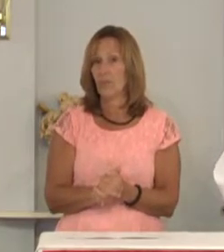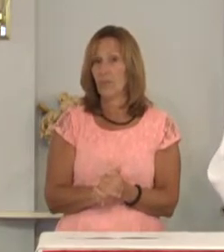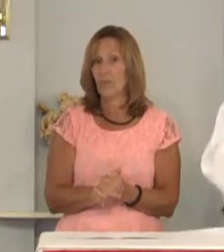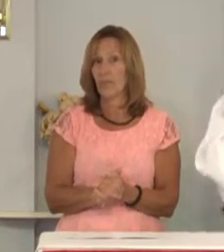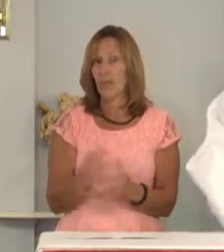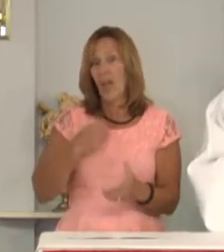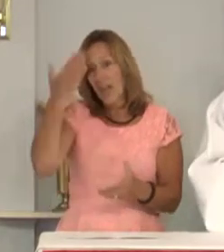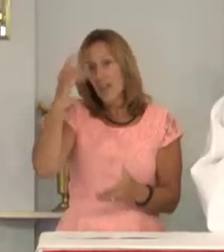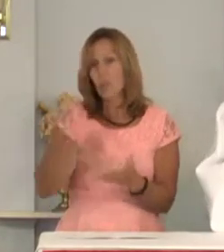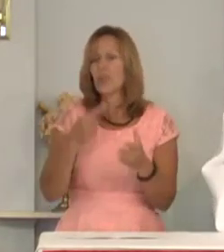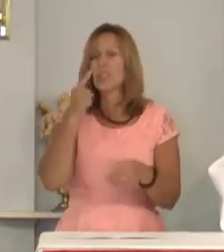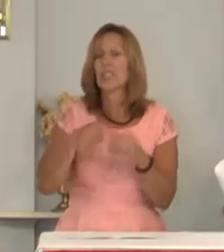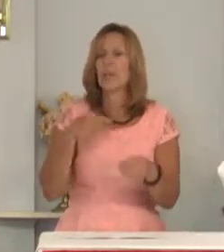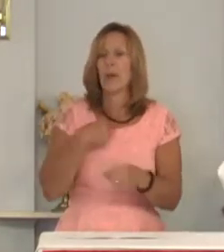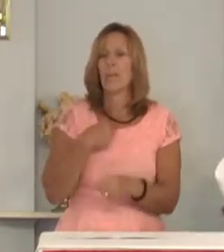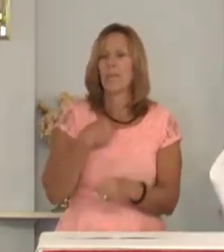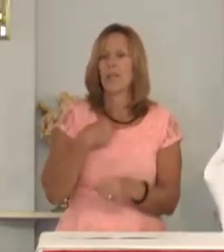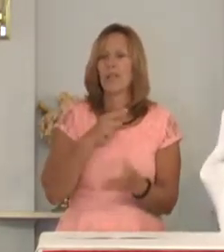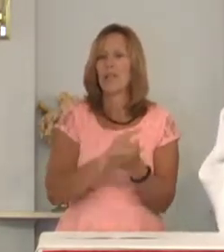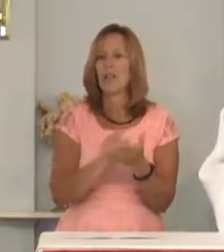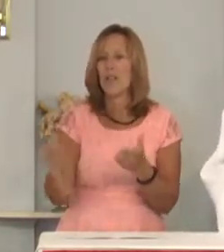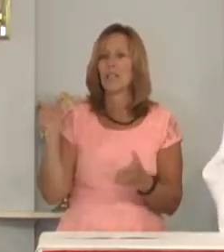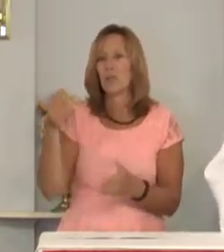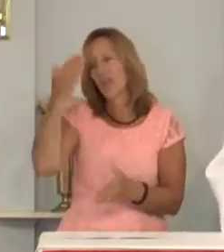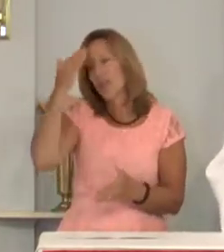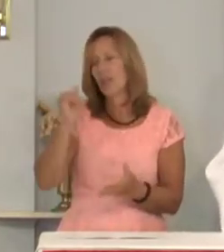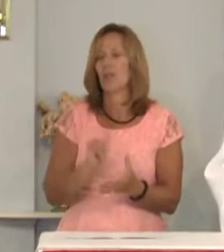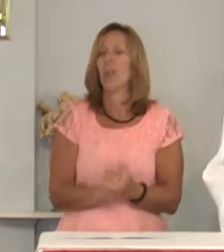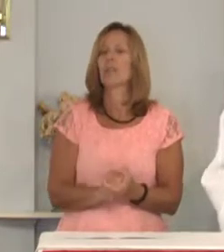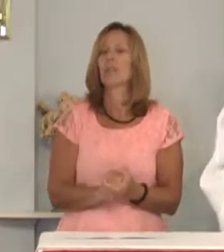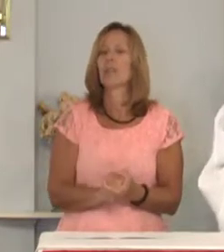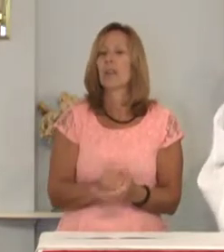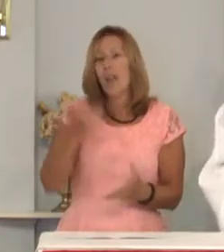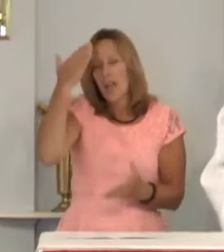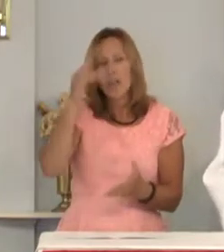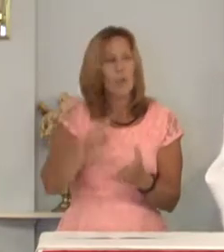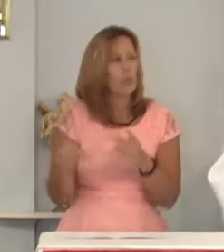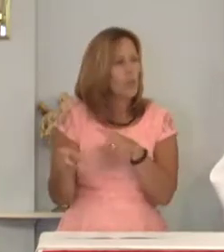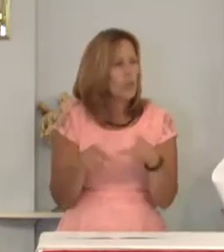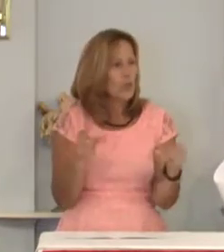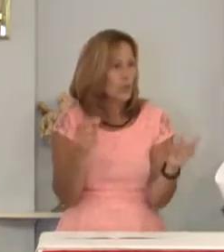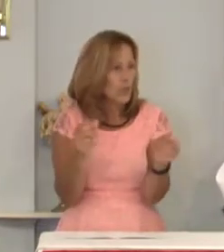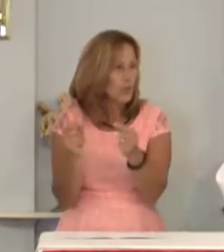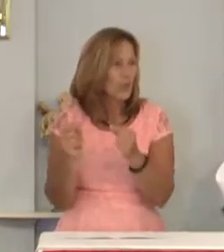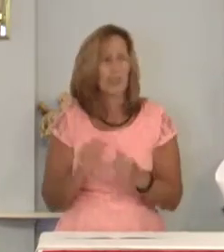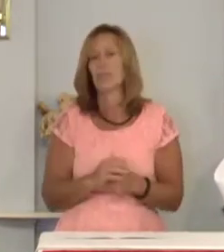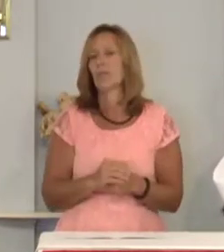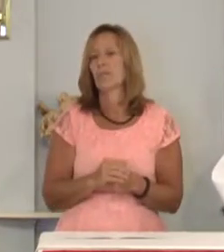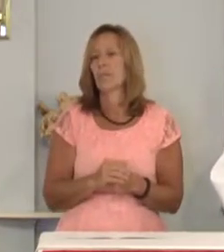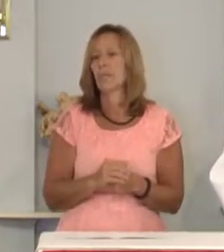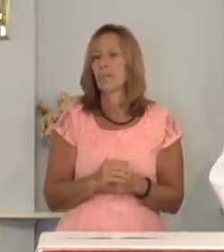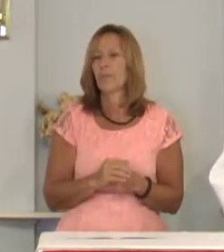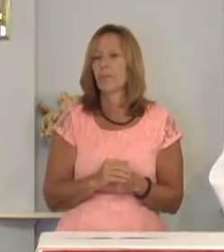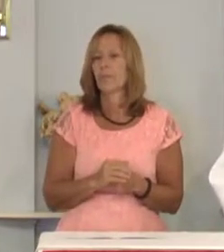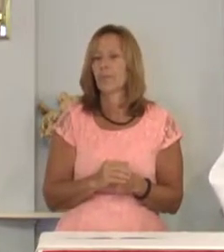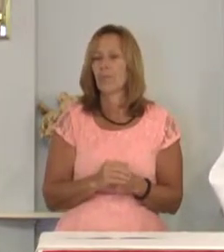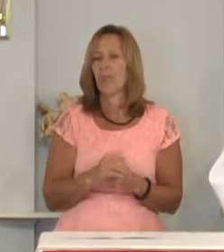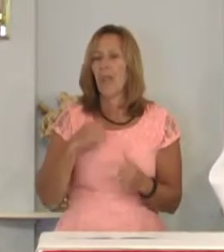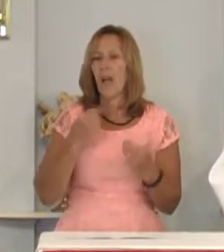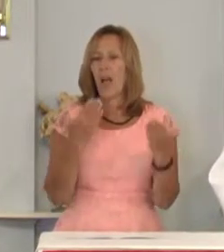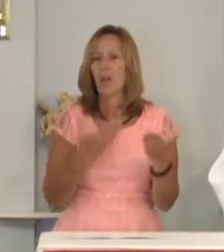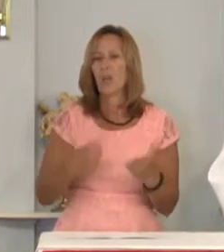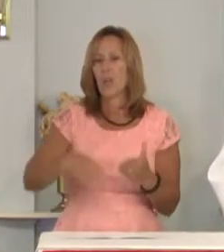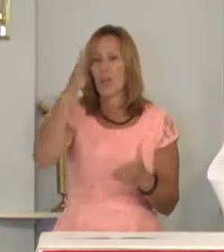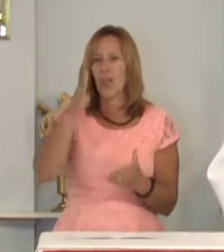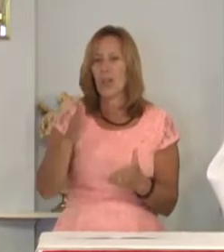I know what you said about me last week. I know what you did. I want